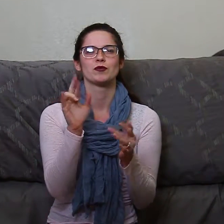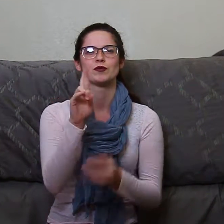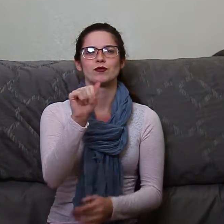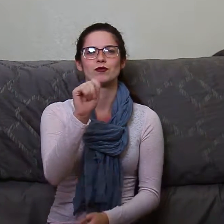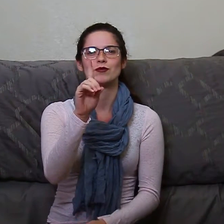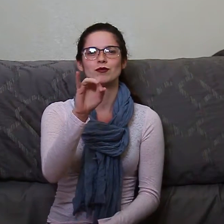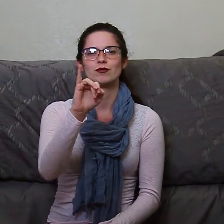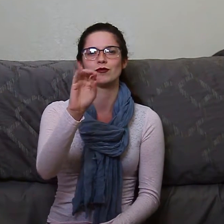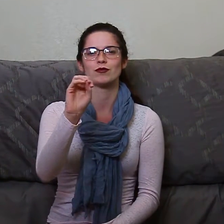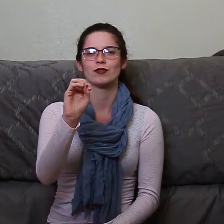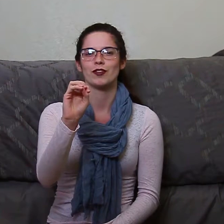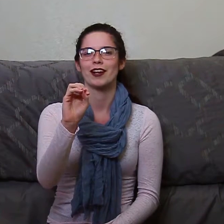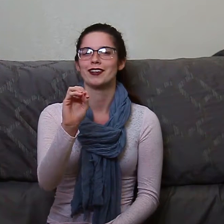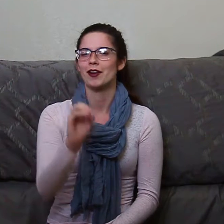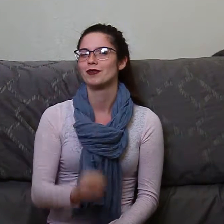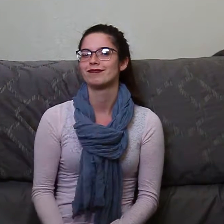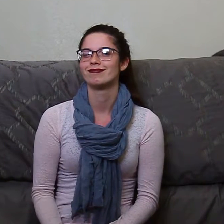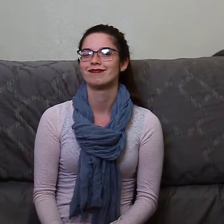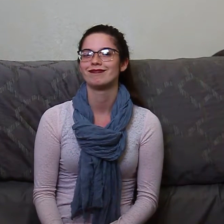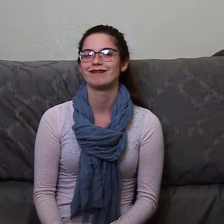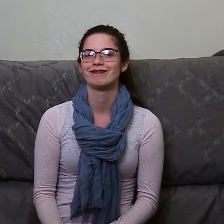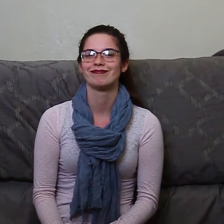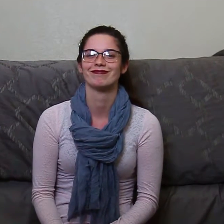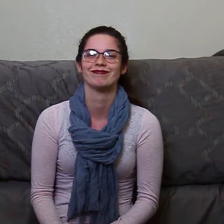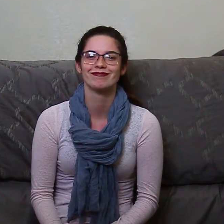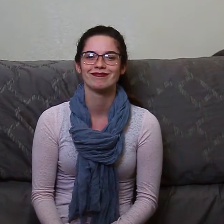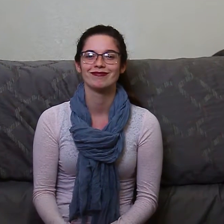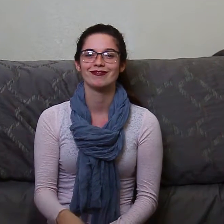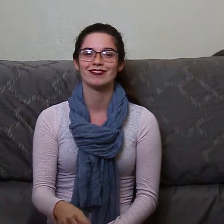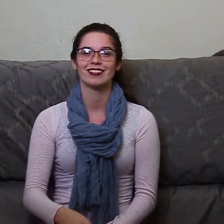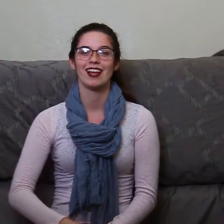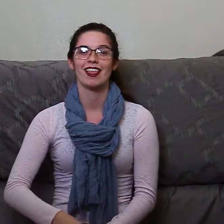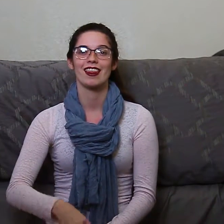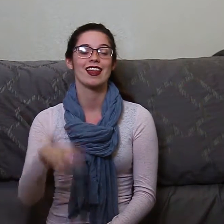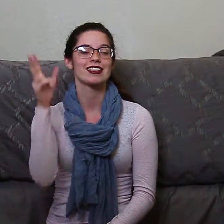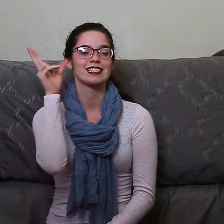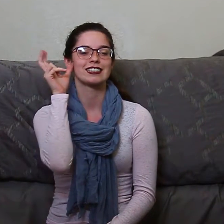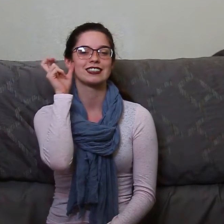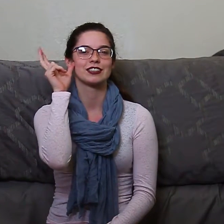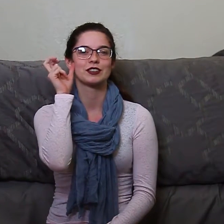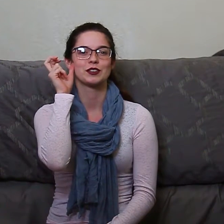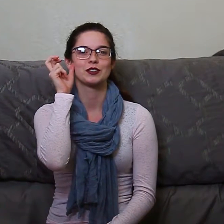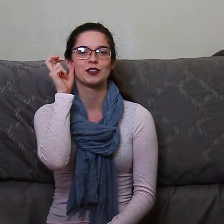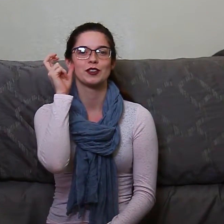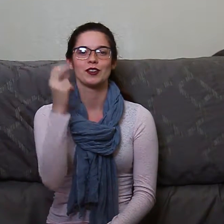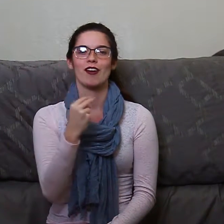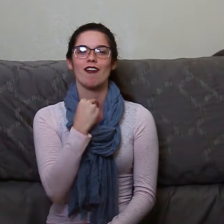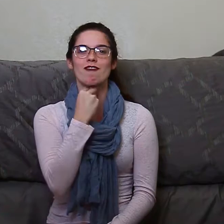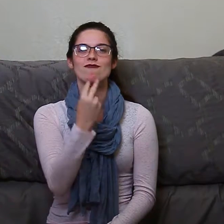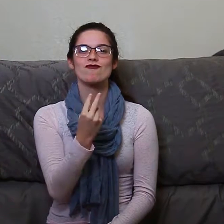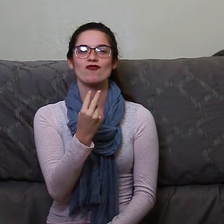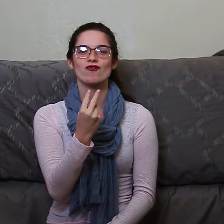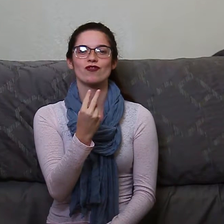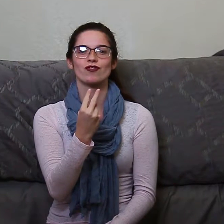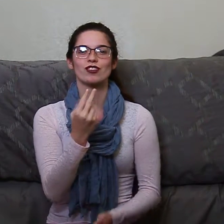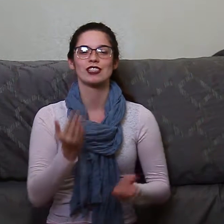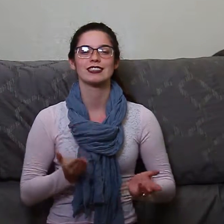.7, your 24-hour Christian companion. It is indeed a radio station in Tennessee, but that is not the WGSN we're talking about.